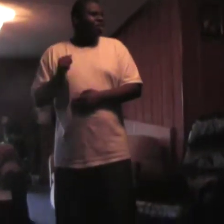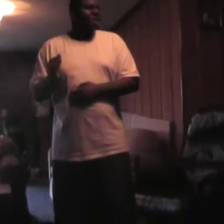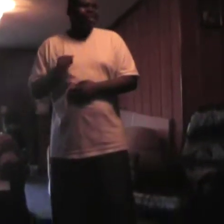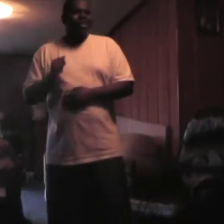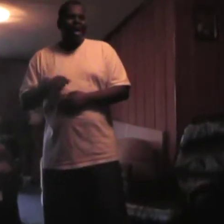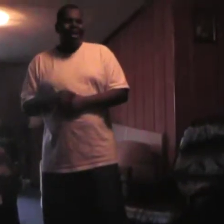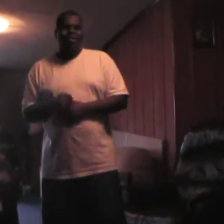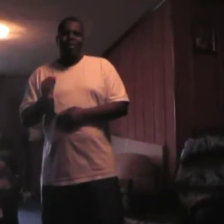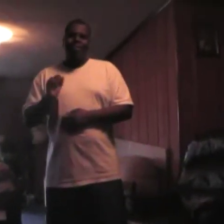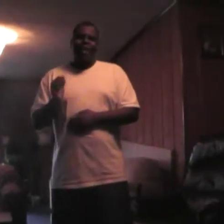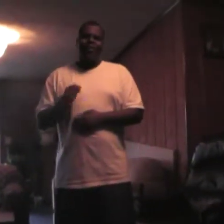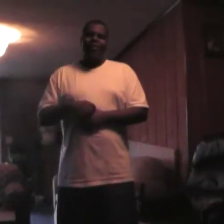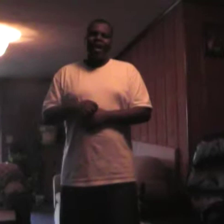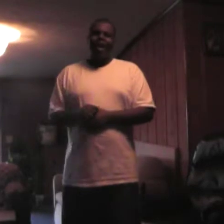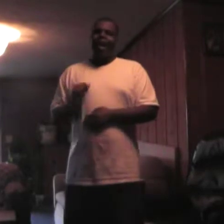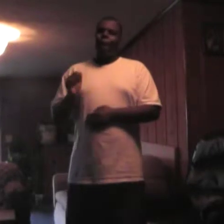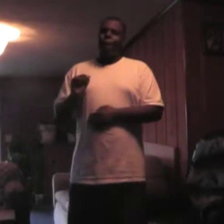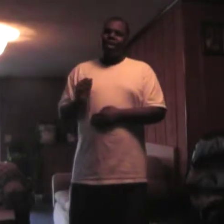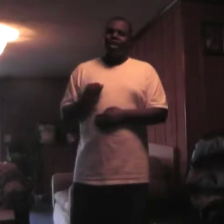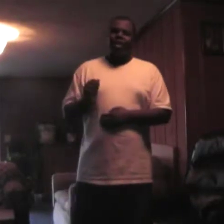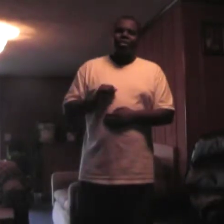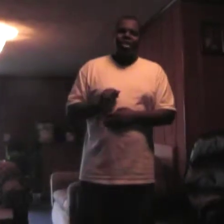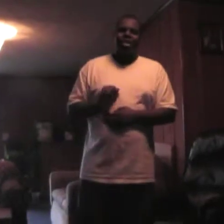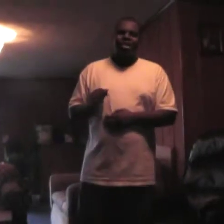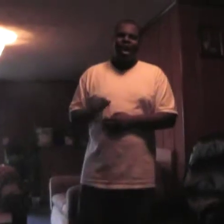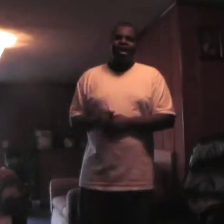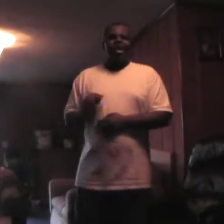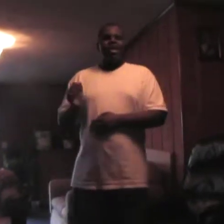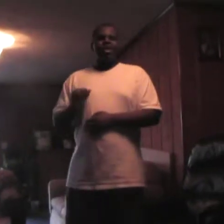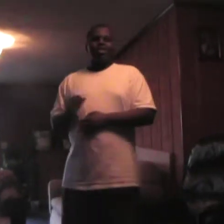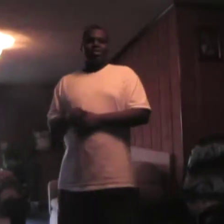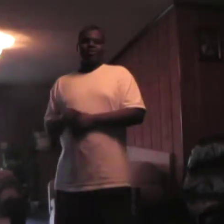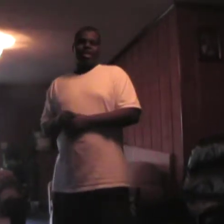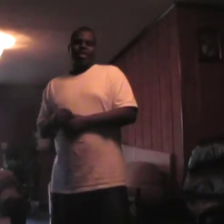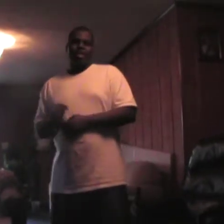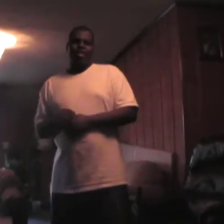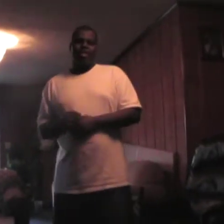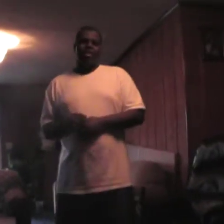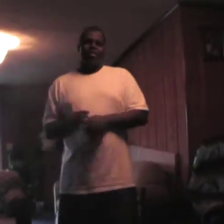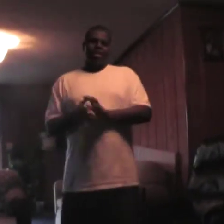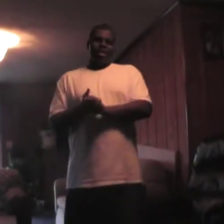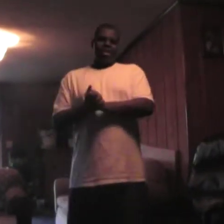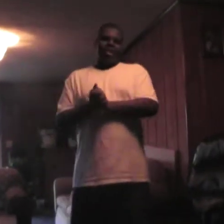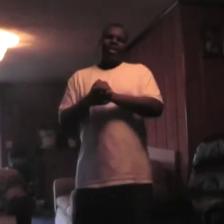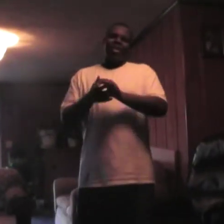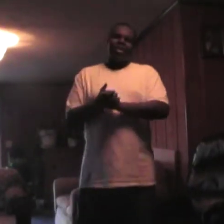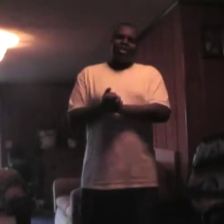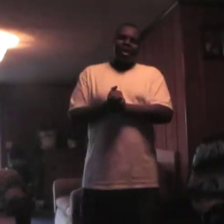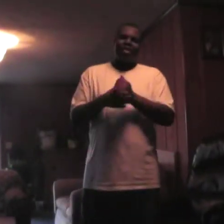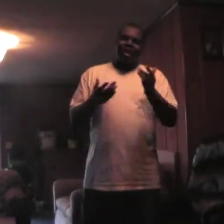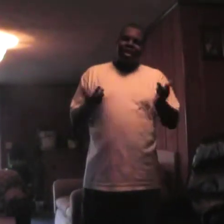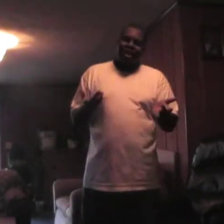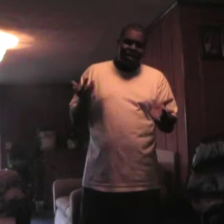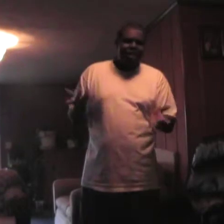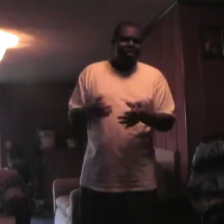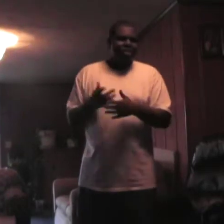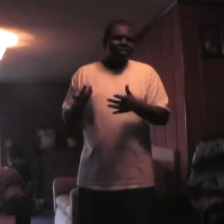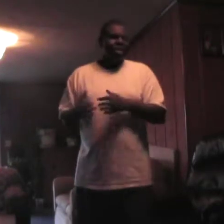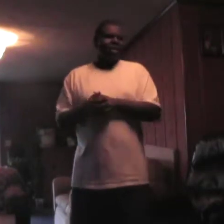a pterodactyl. Matter of fact, I'm only a... I'm like a dinosaur, like